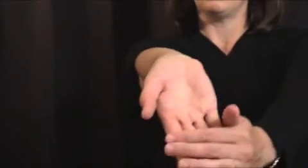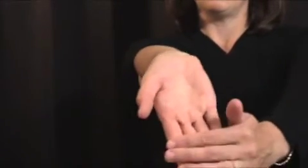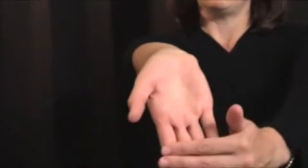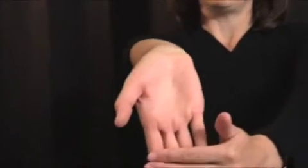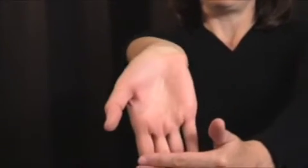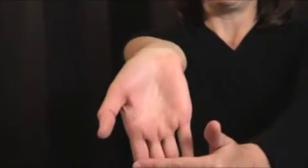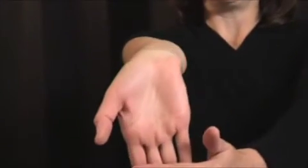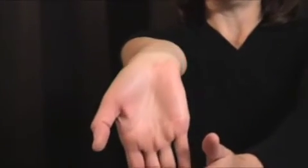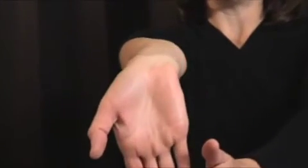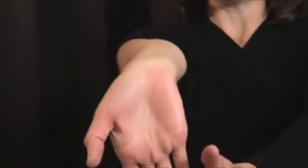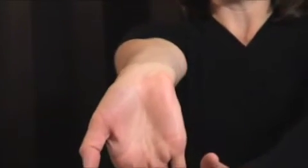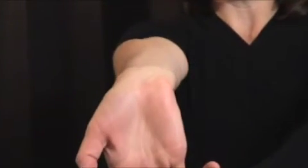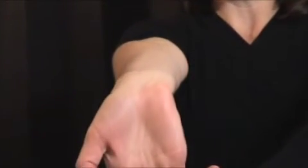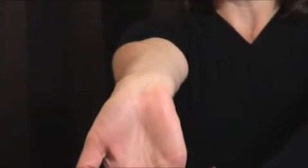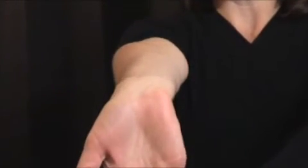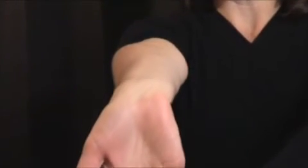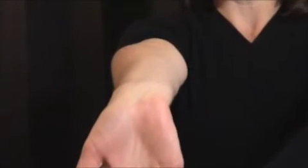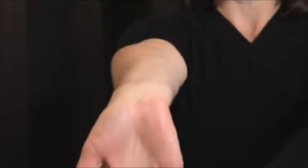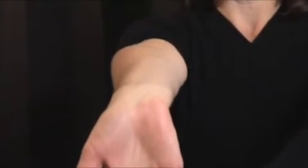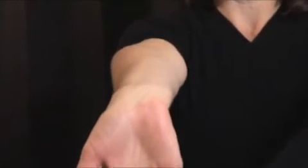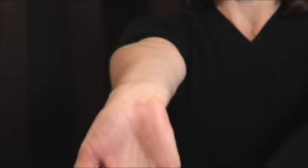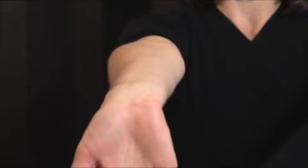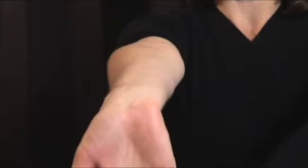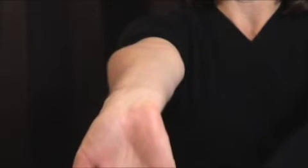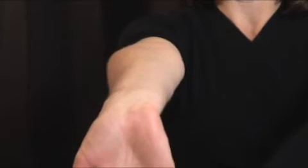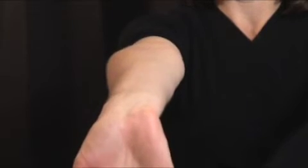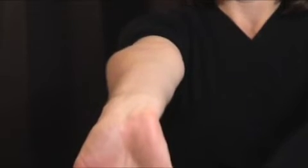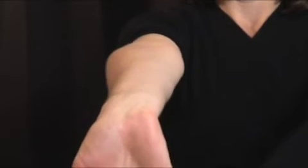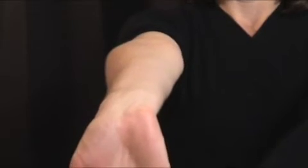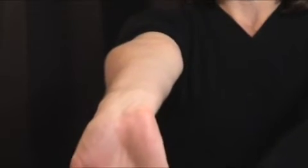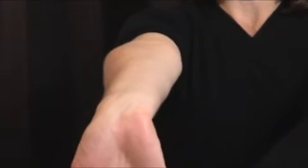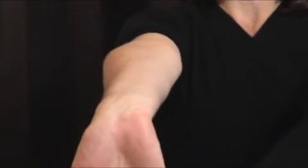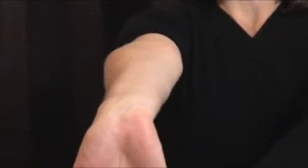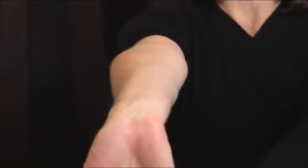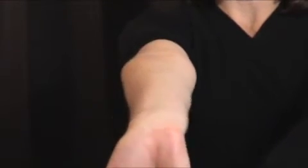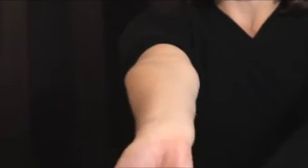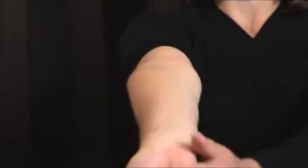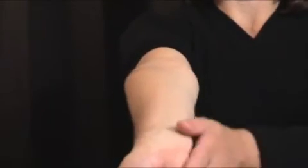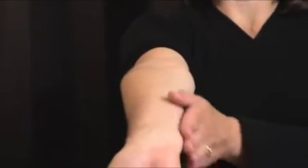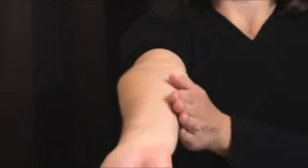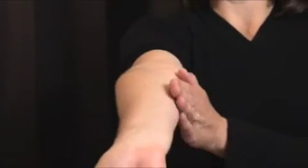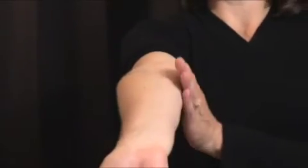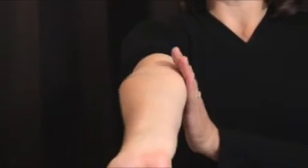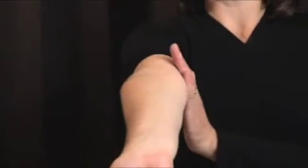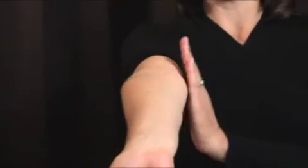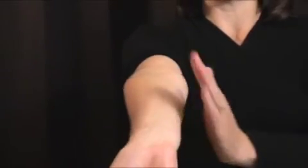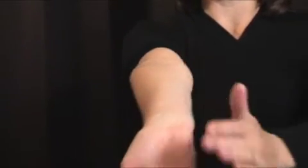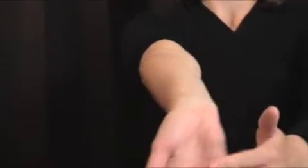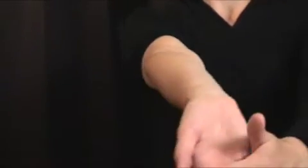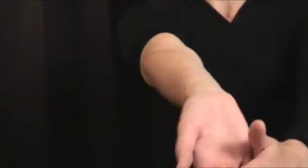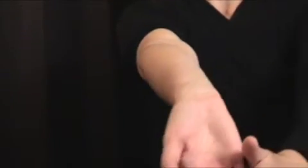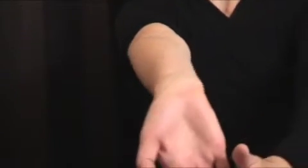the hand is pointed down, palm up. You want to feel a nice gentle stretch right across those